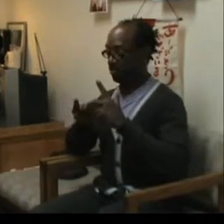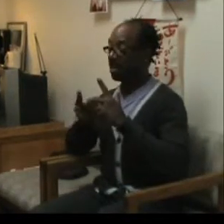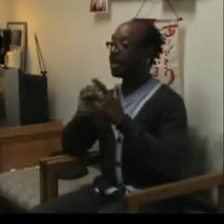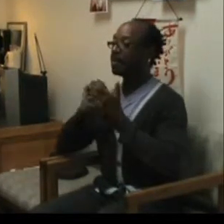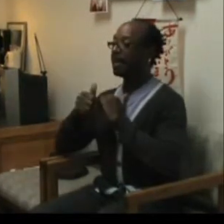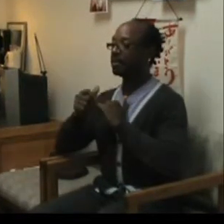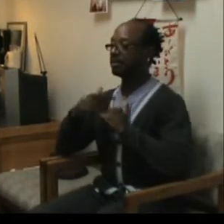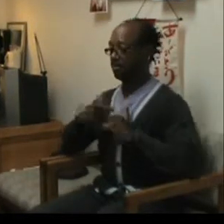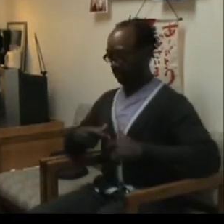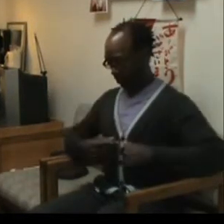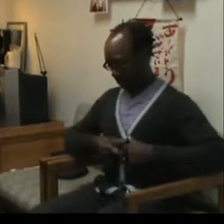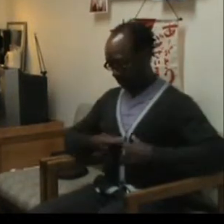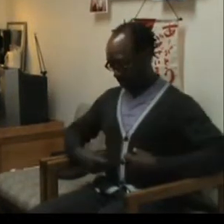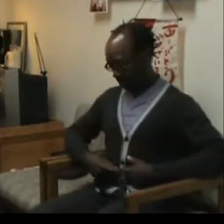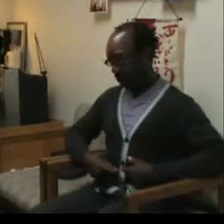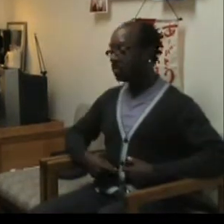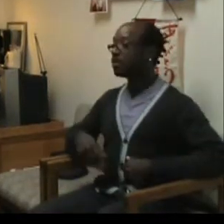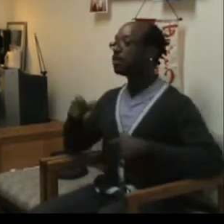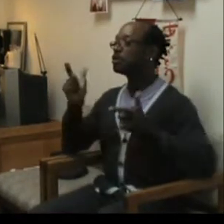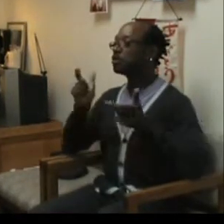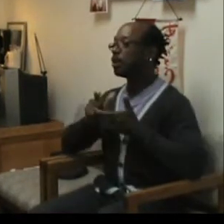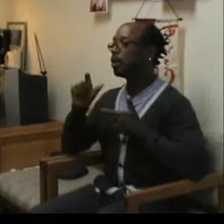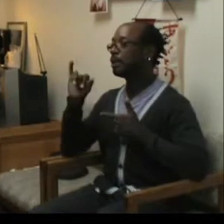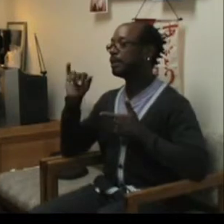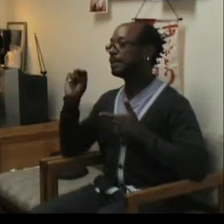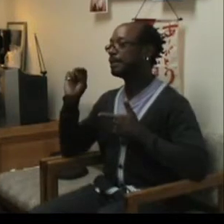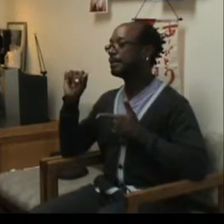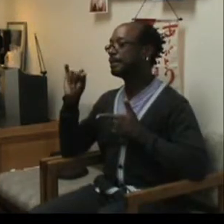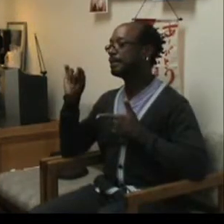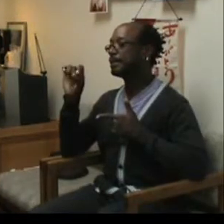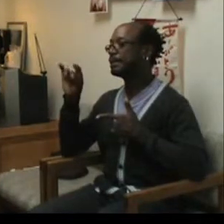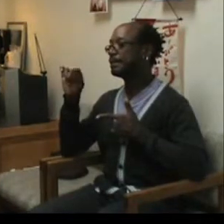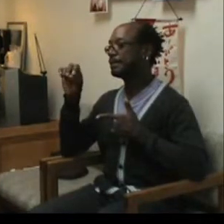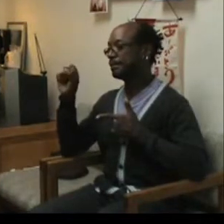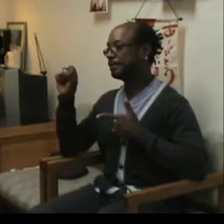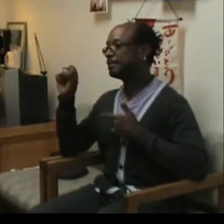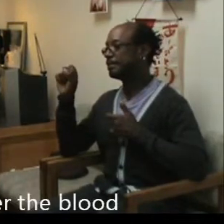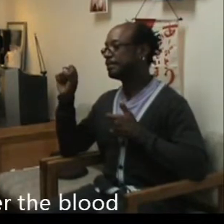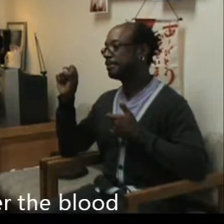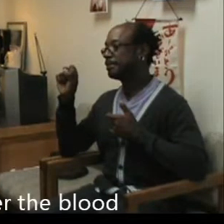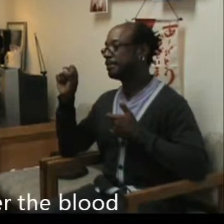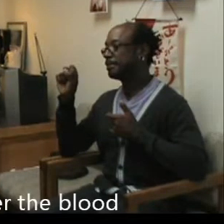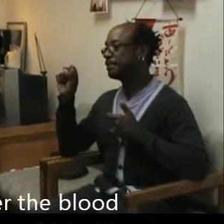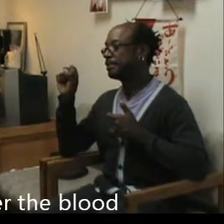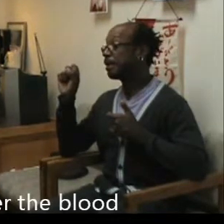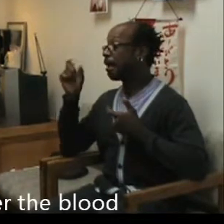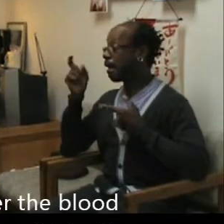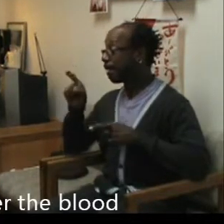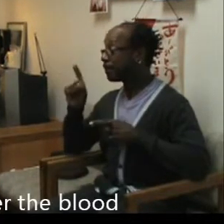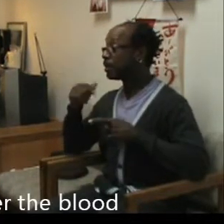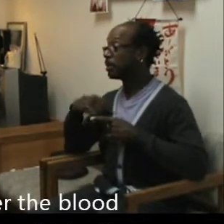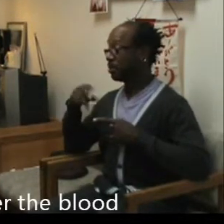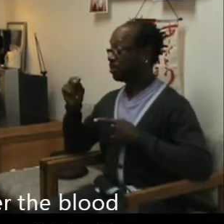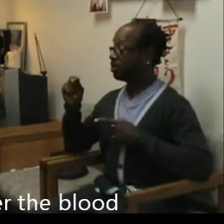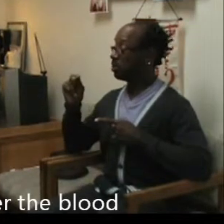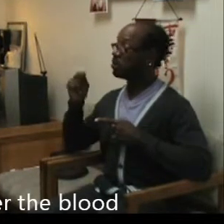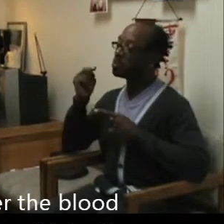where nutrients from the food is